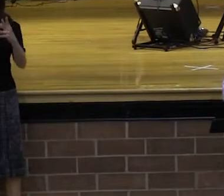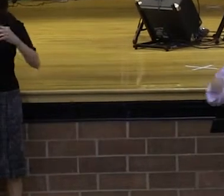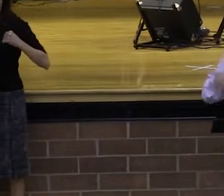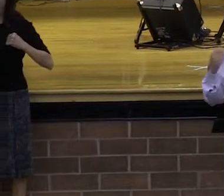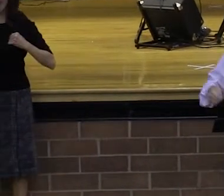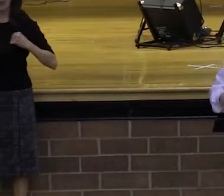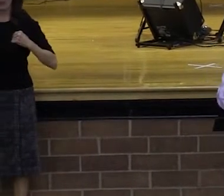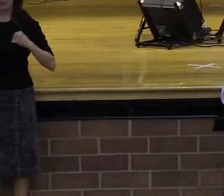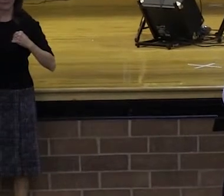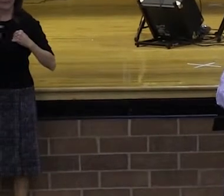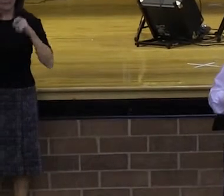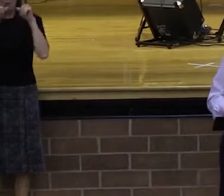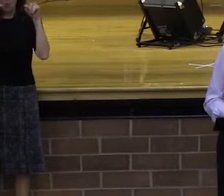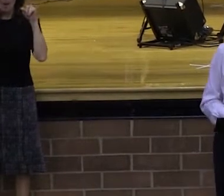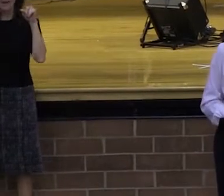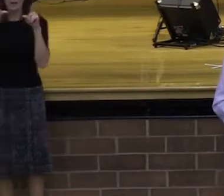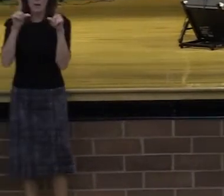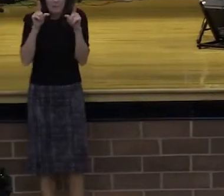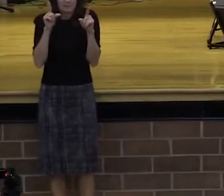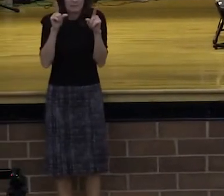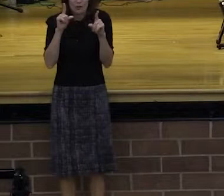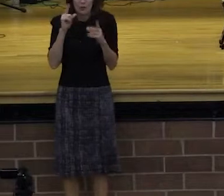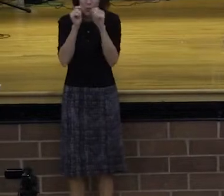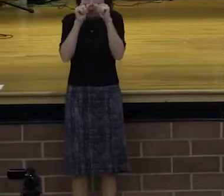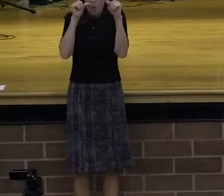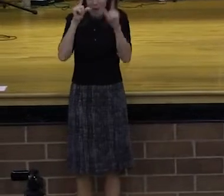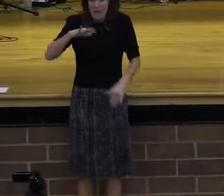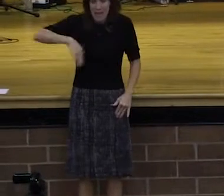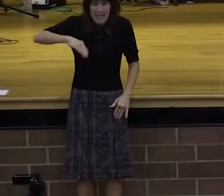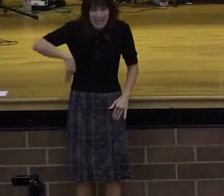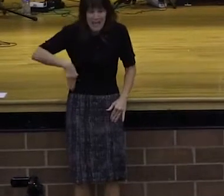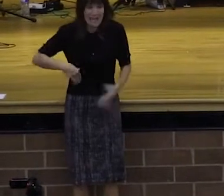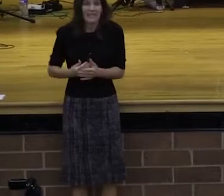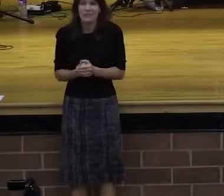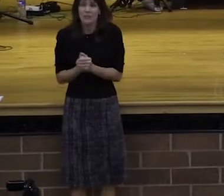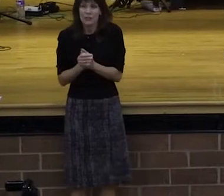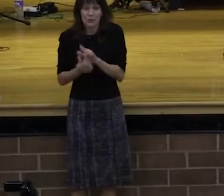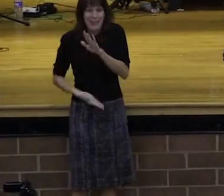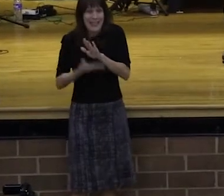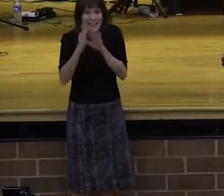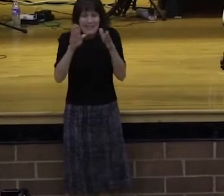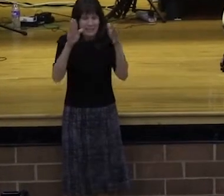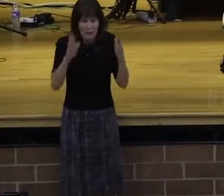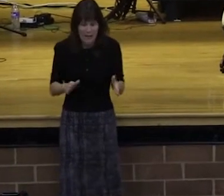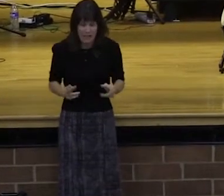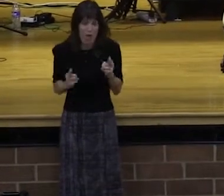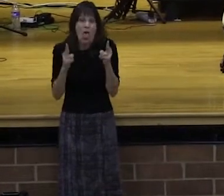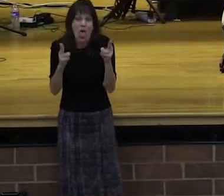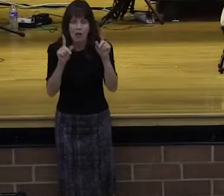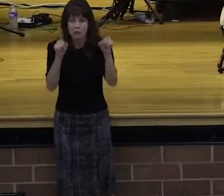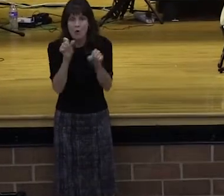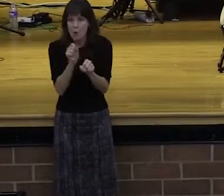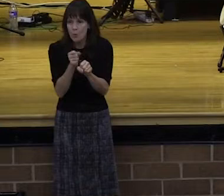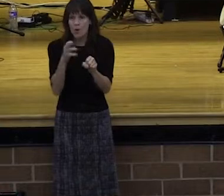cereal because you're running late, and it pours all over your suit? I want you to say, hallelujah, my God is rich in mercy. He's rich in